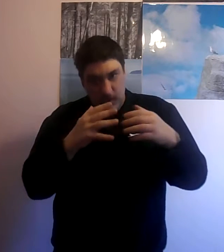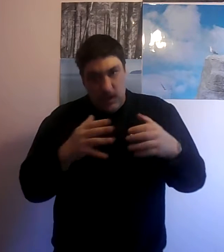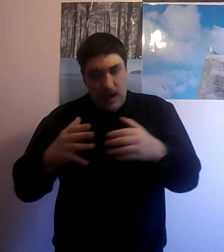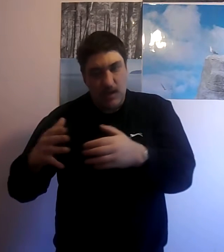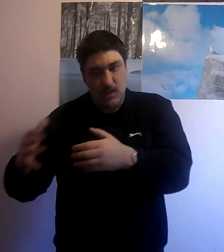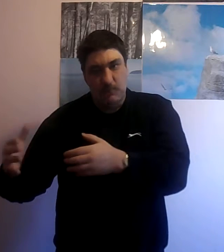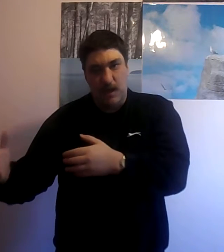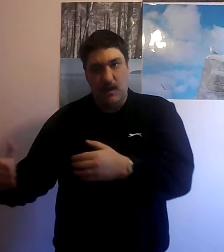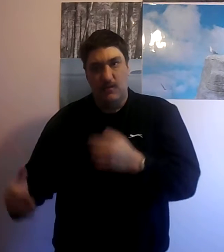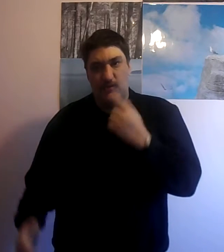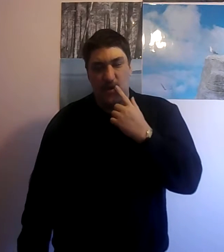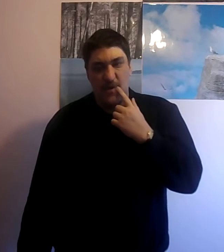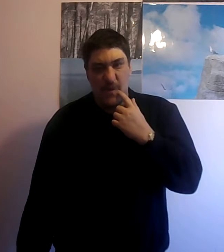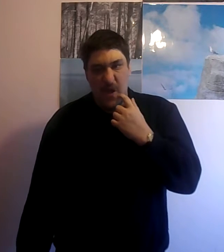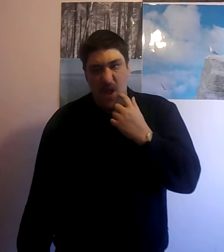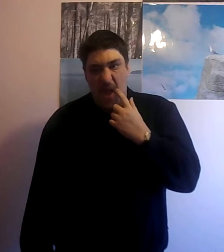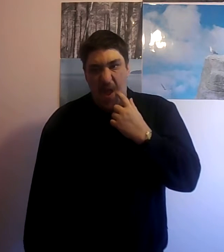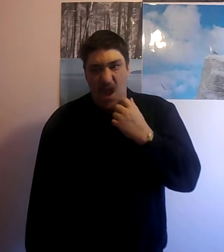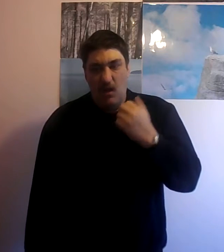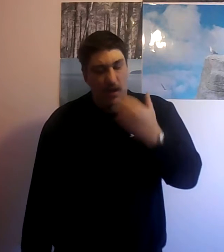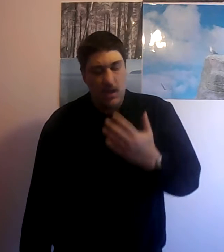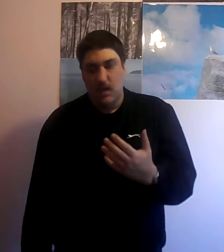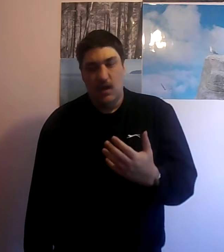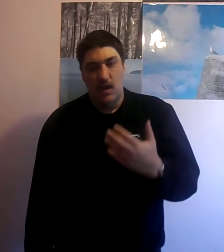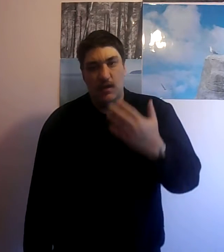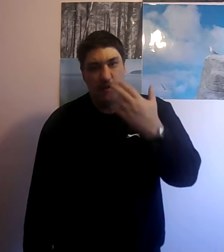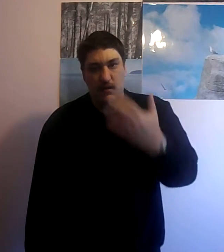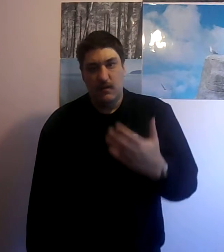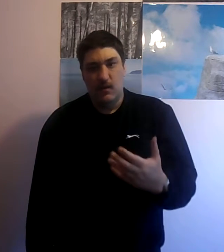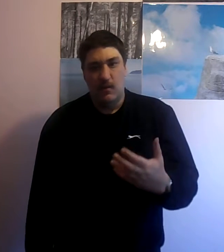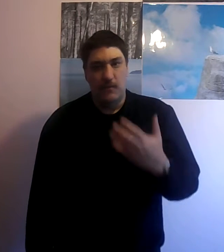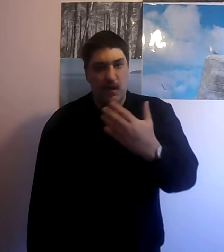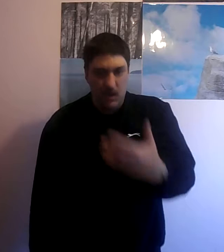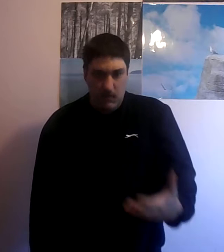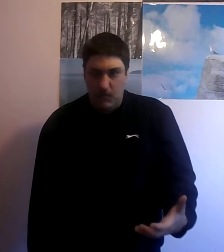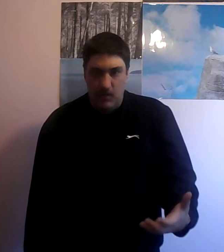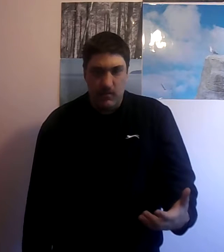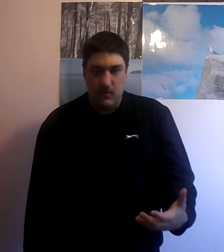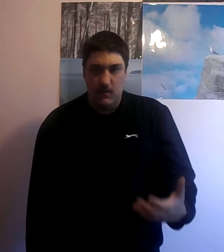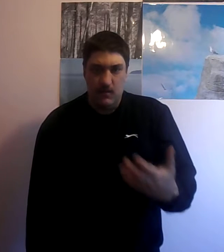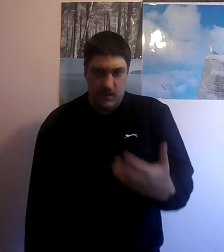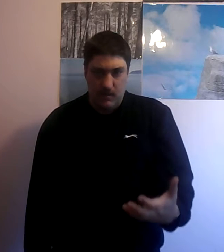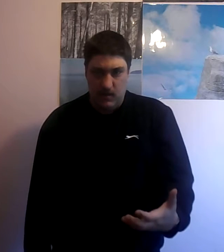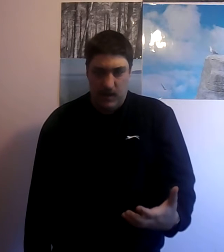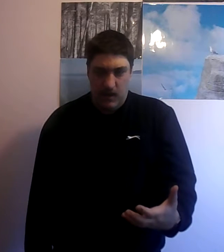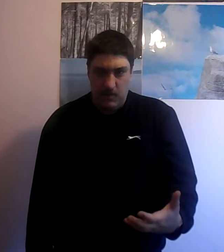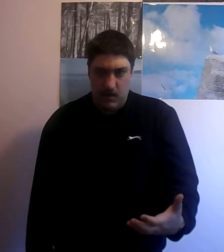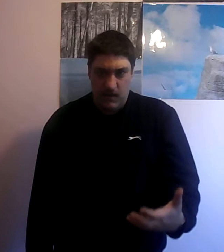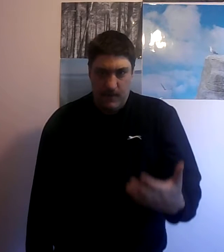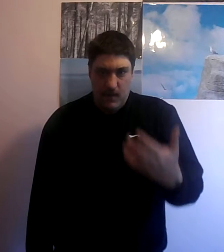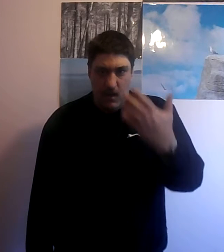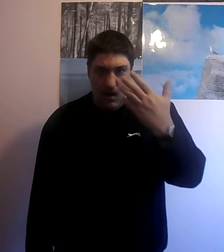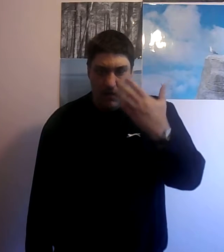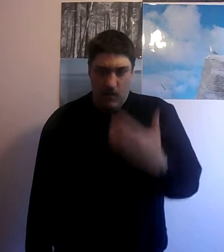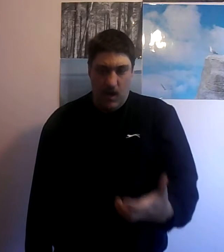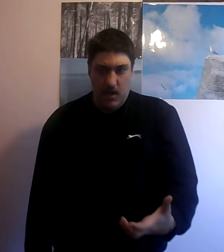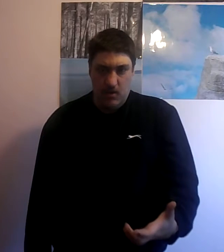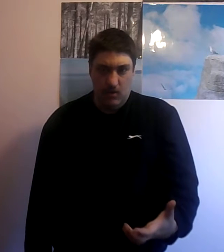did actually make it through a lot easier and so on but most Zelda games are what I call